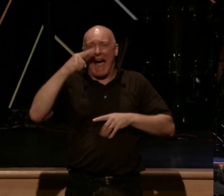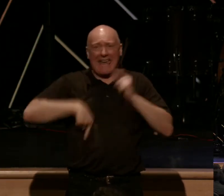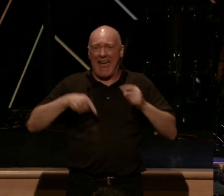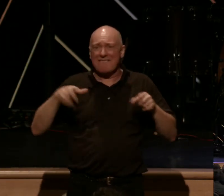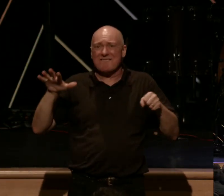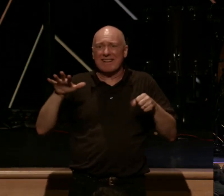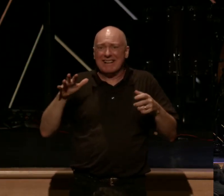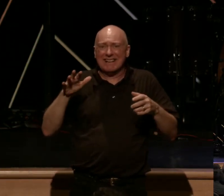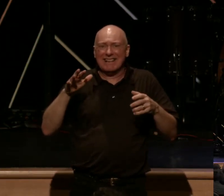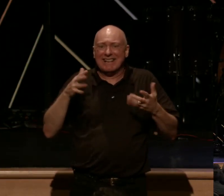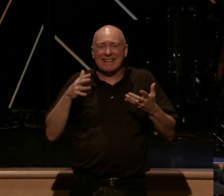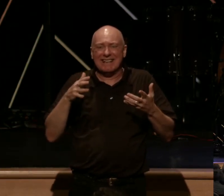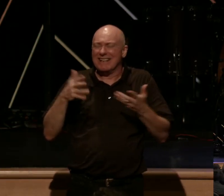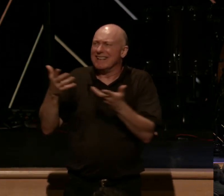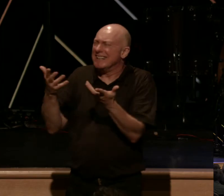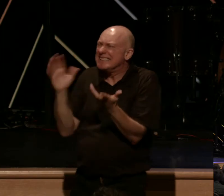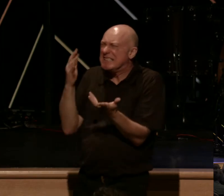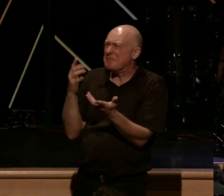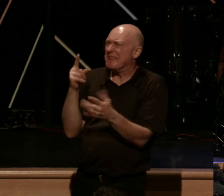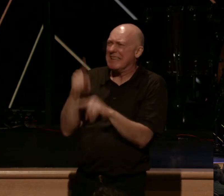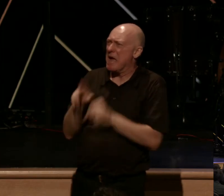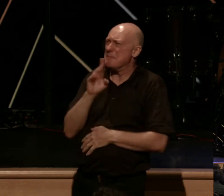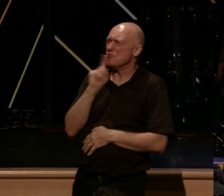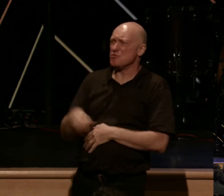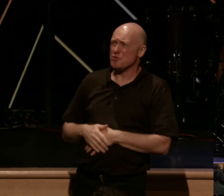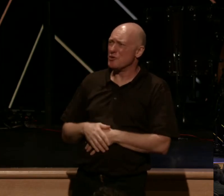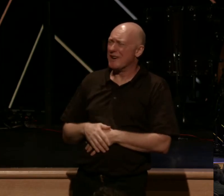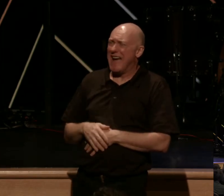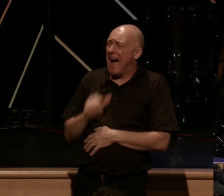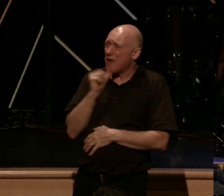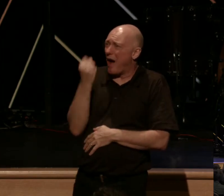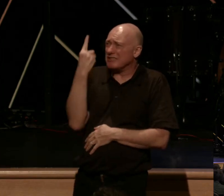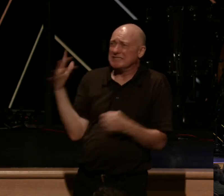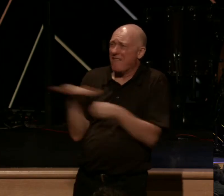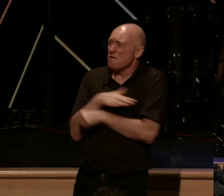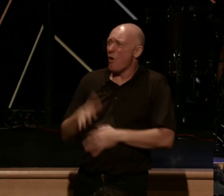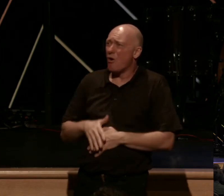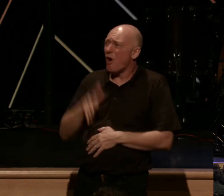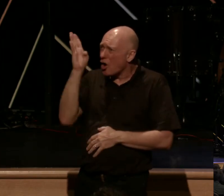seems way too good to be true and way too big to understand. And yet, here it is.